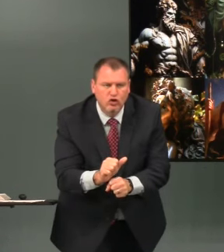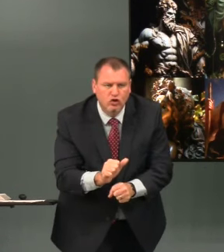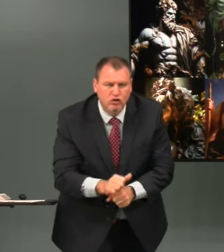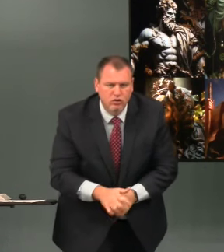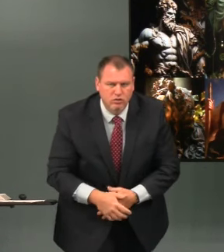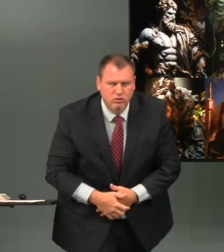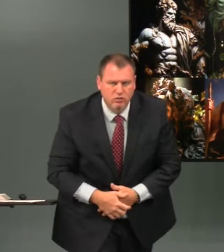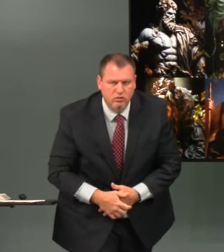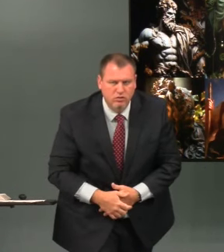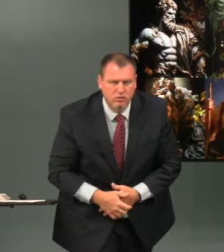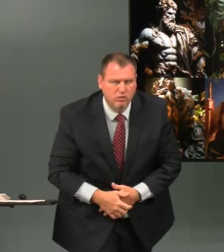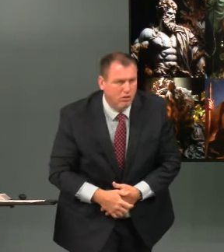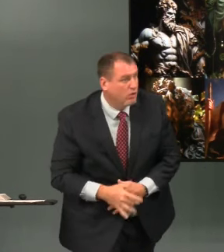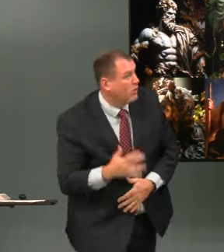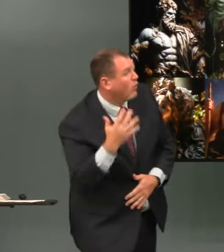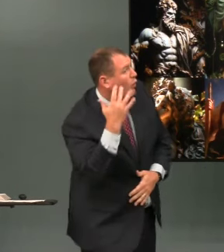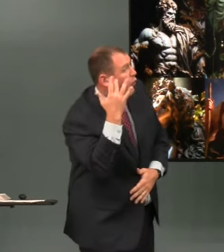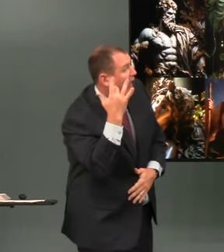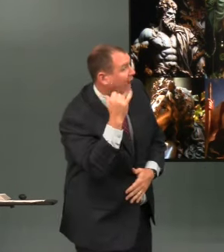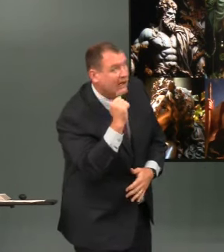doesn't work and